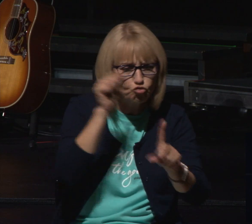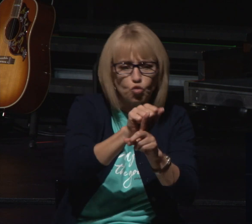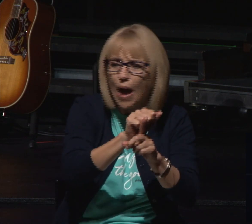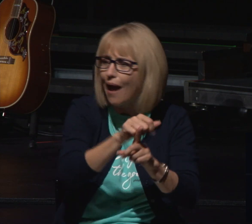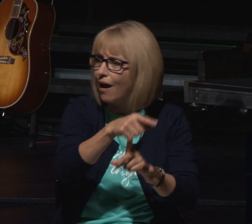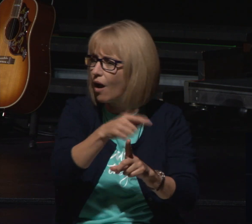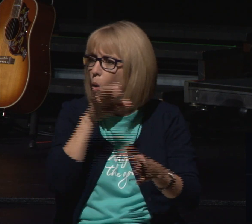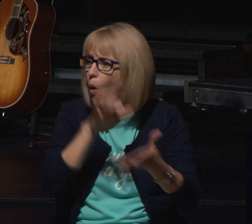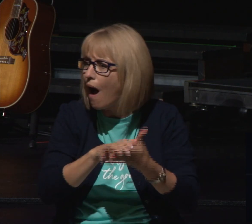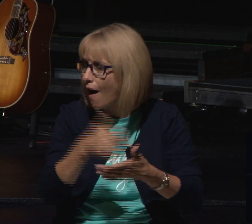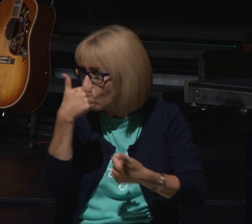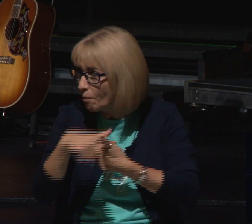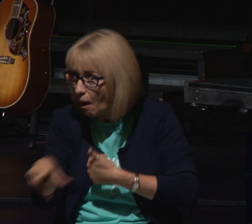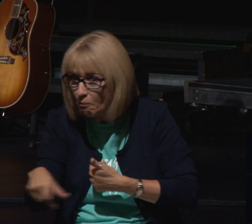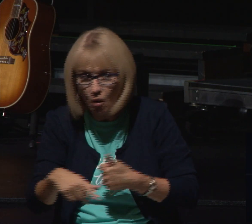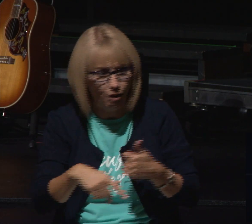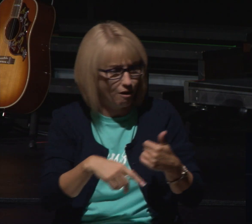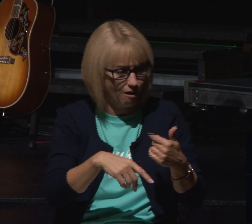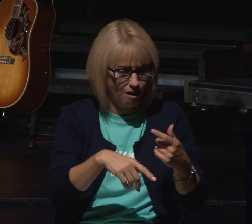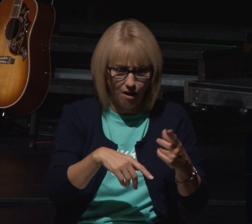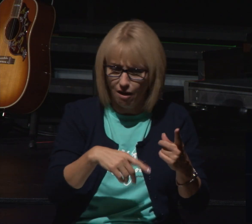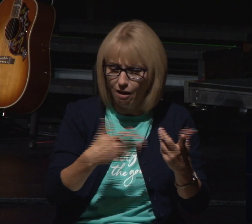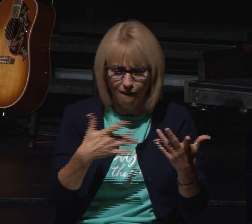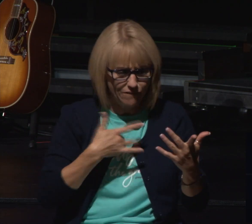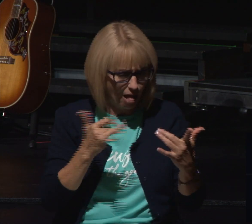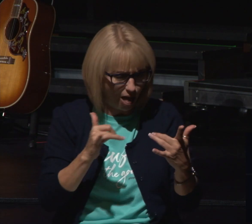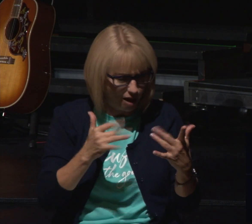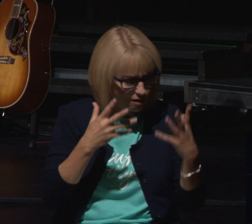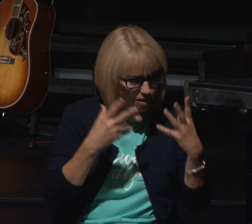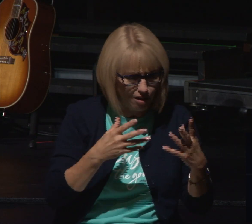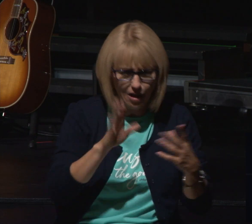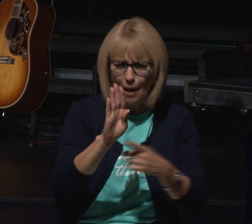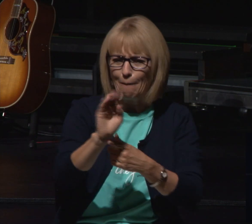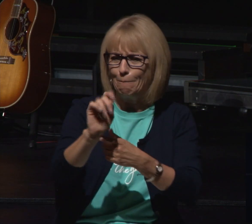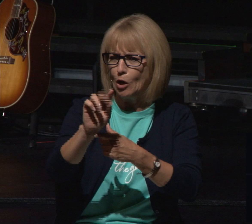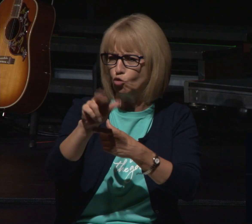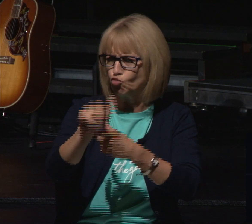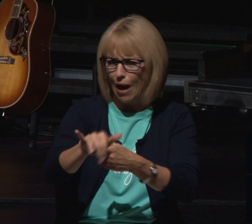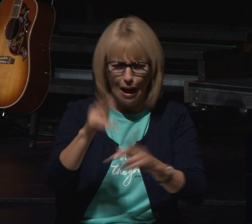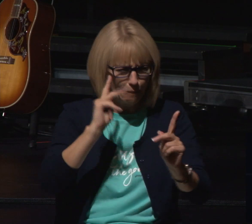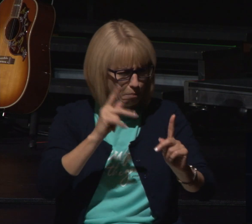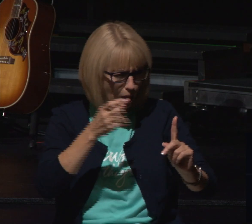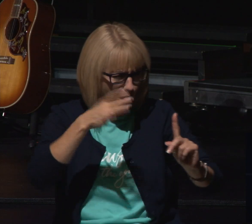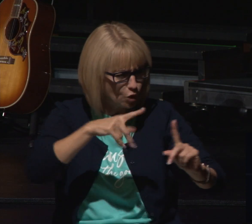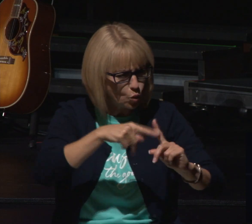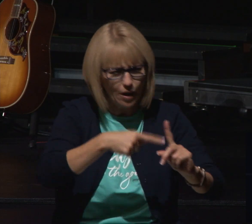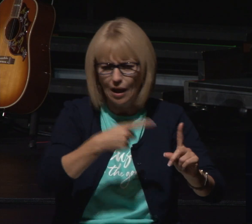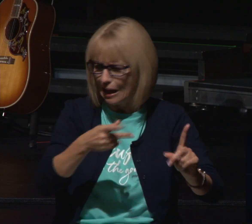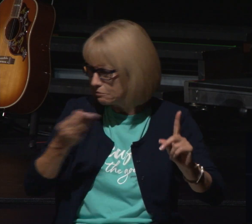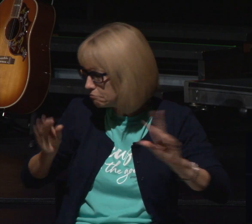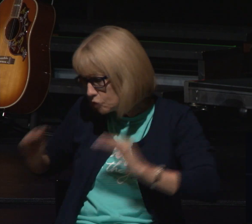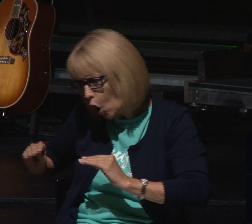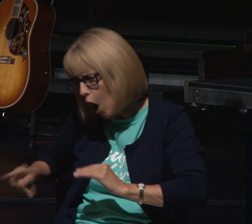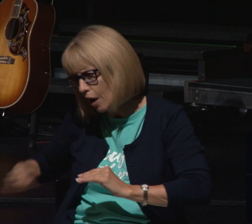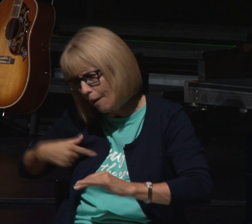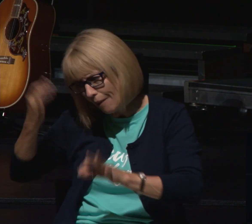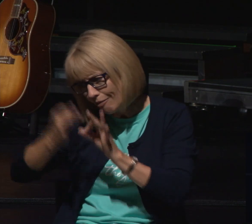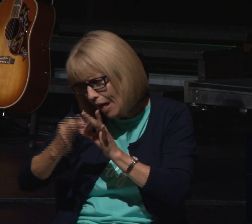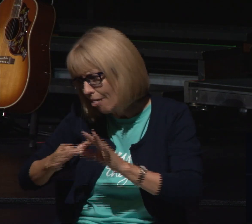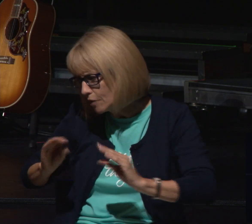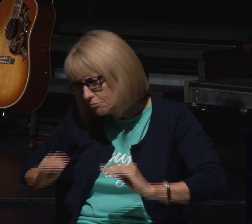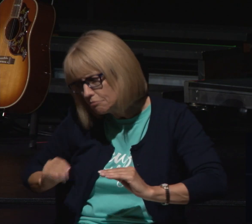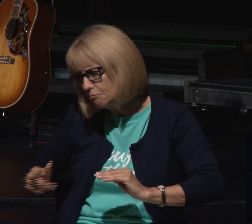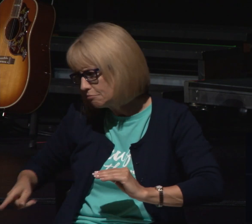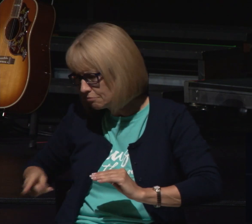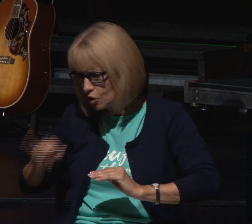coming home and being forgiven and so here's his father's told him this but that verse that god has always been with me in the day of my